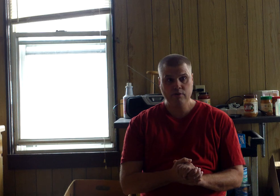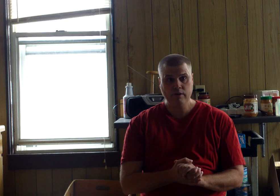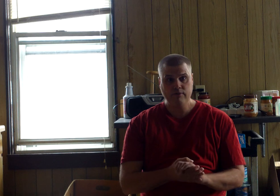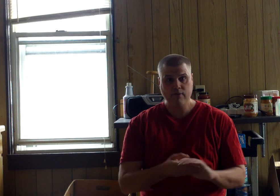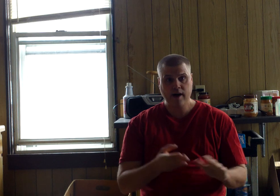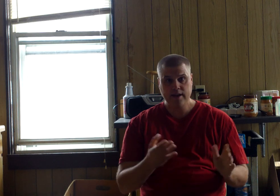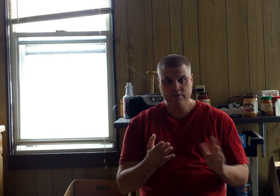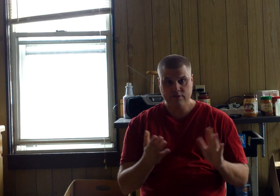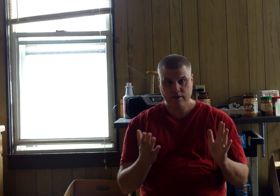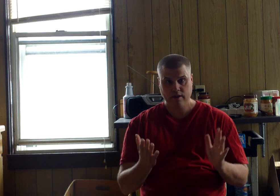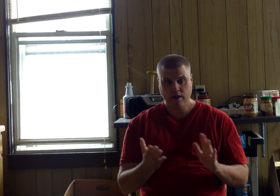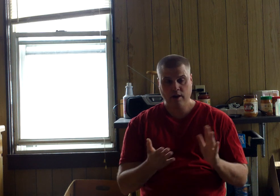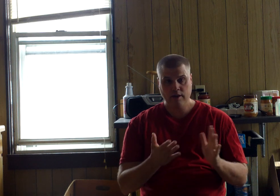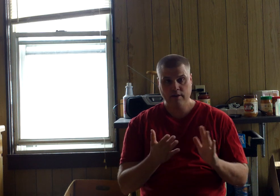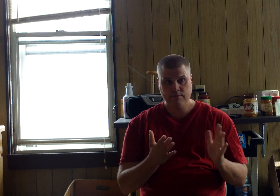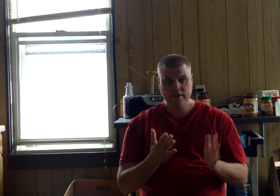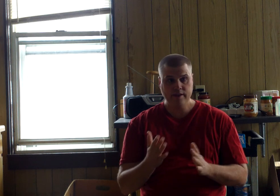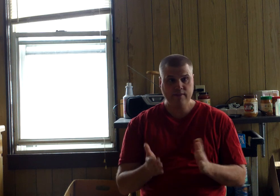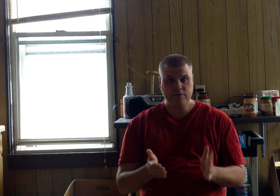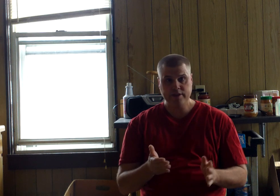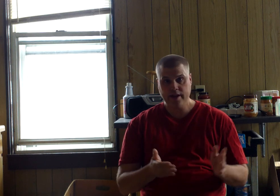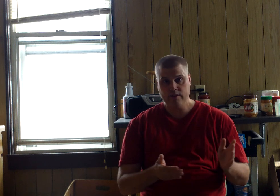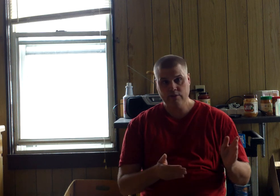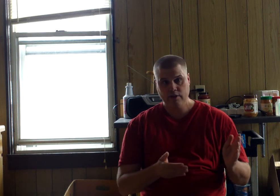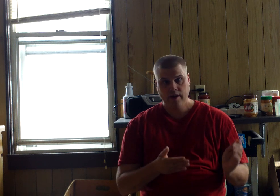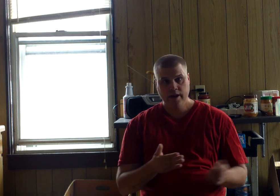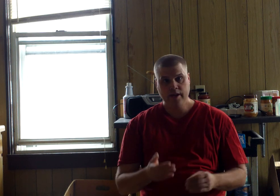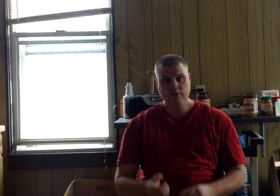jury finds that